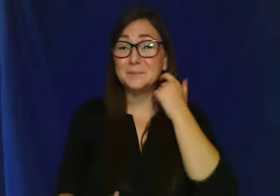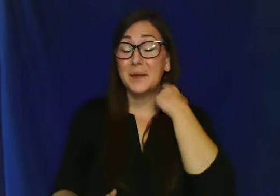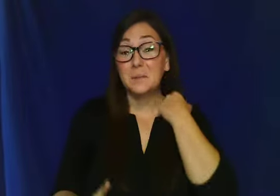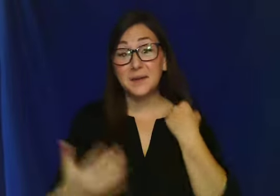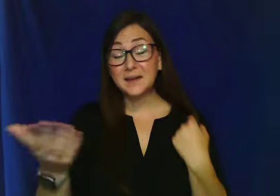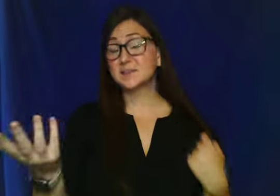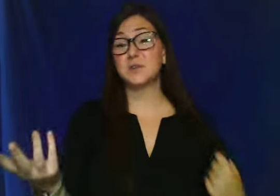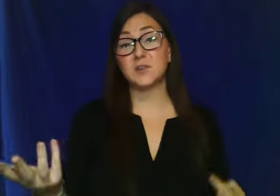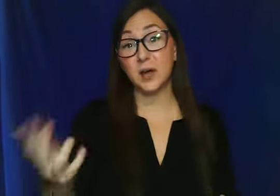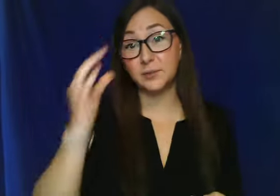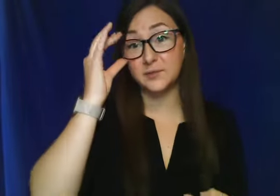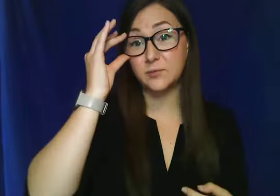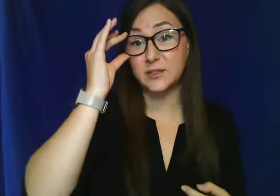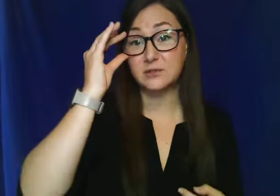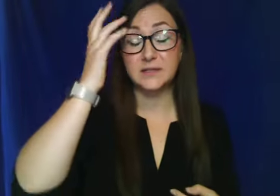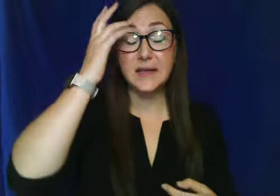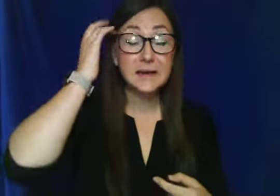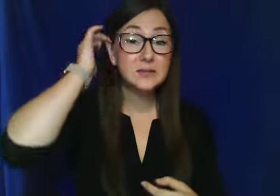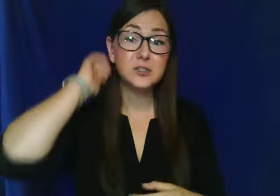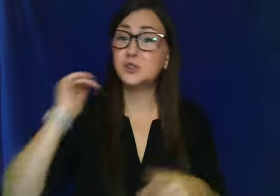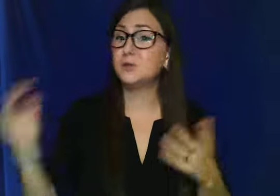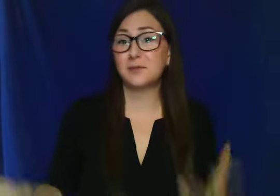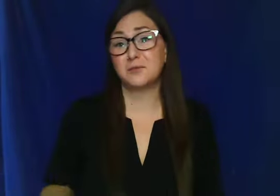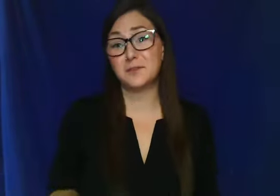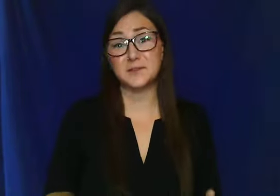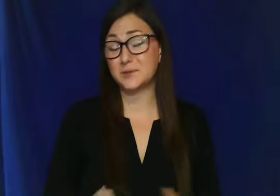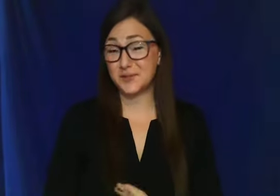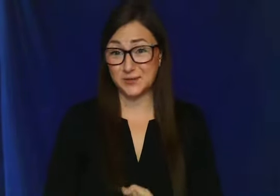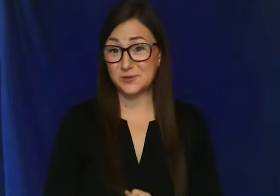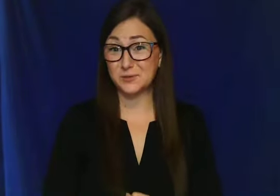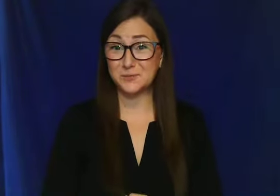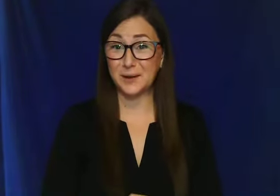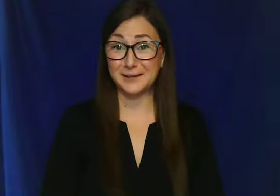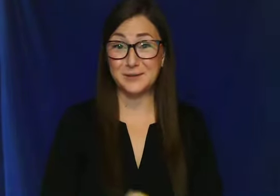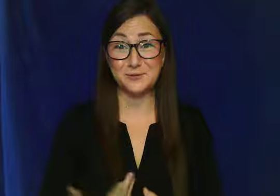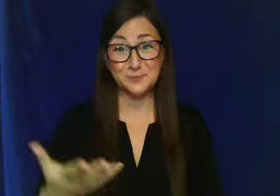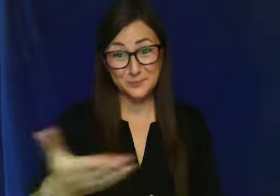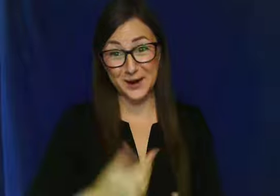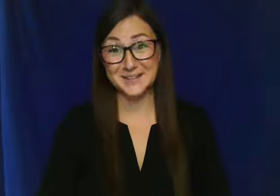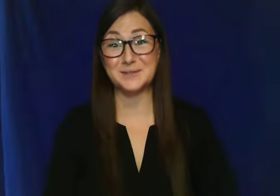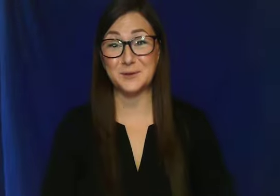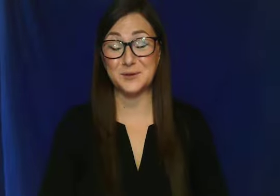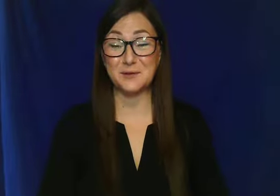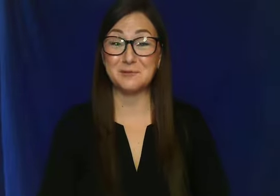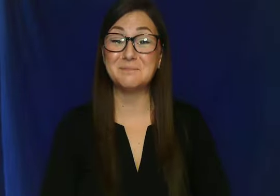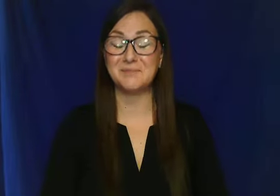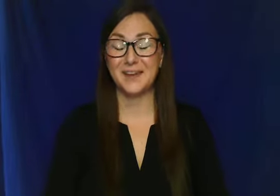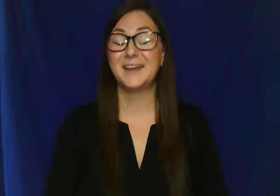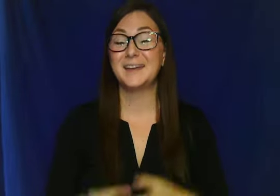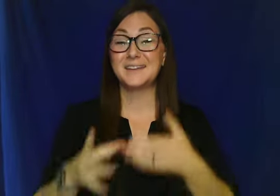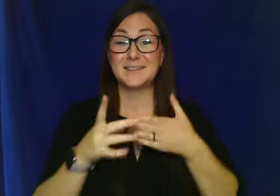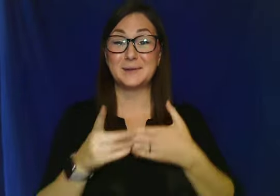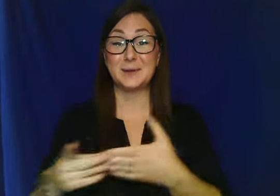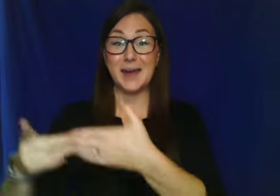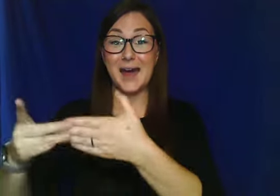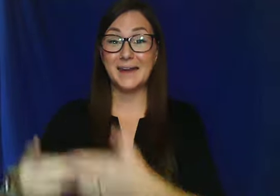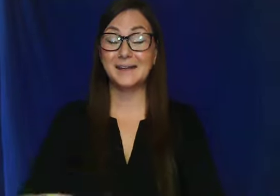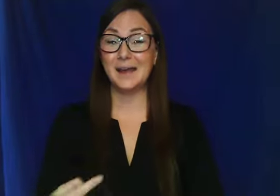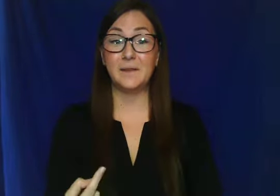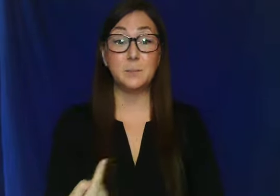But yeah, so there's a couple different ways you can sign it. Just do whatever feels most natural when you practice for yourself. So guide. And then